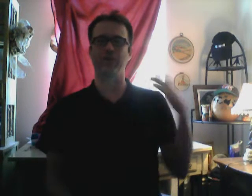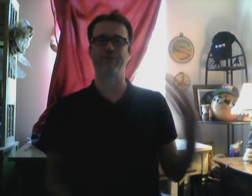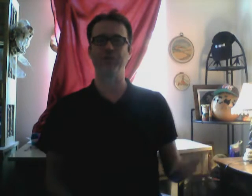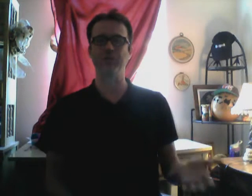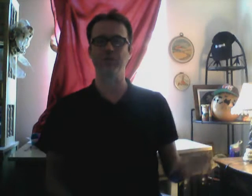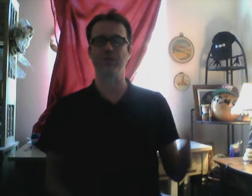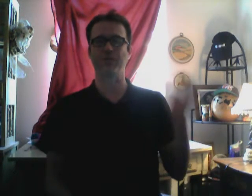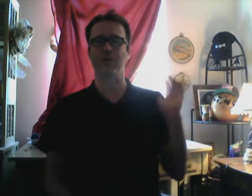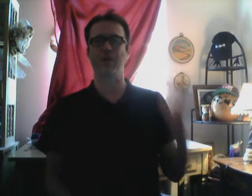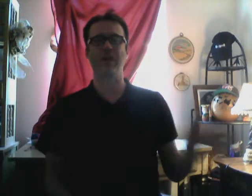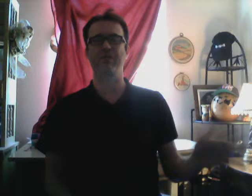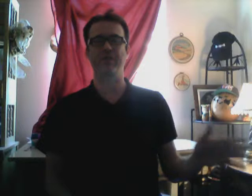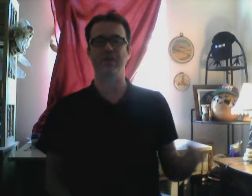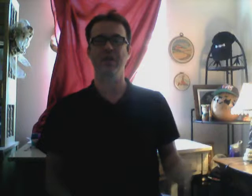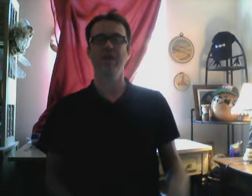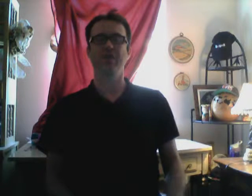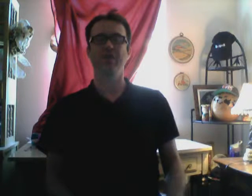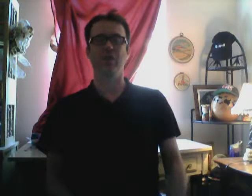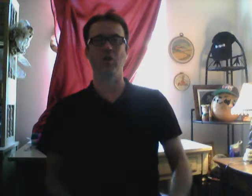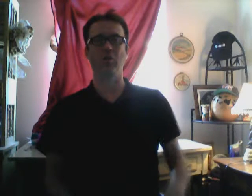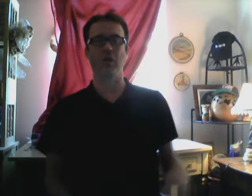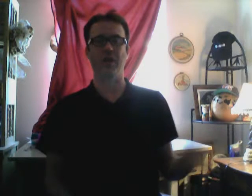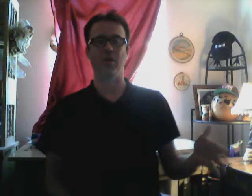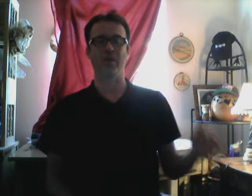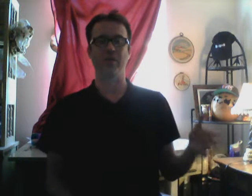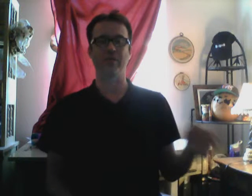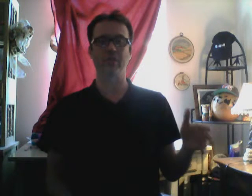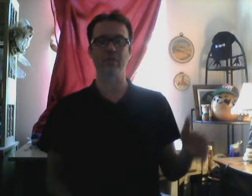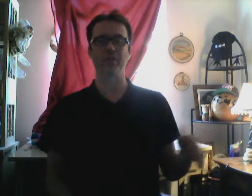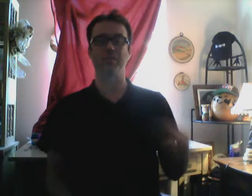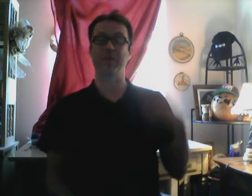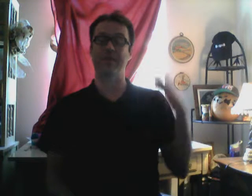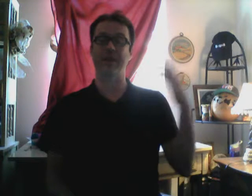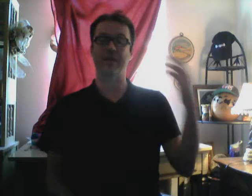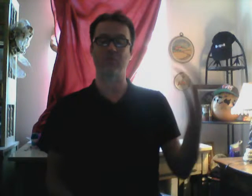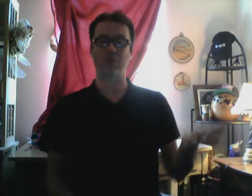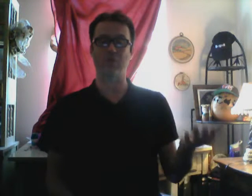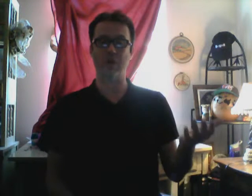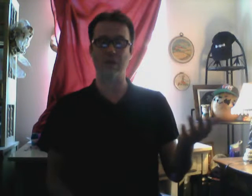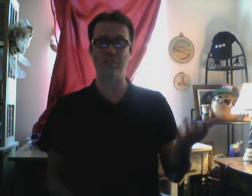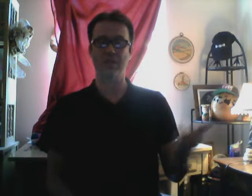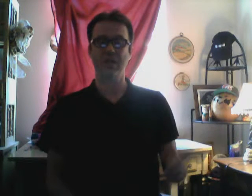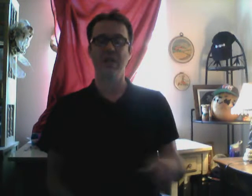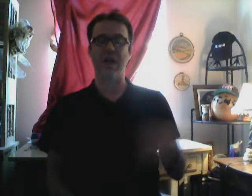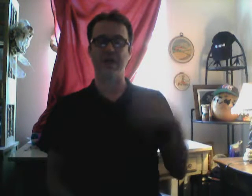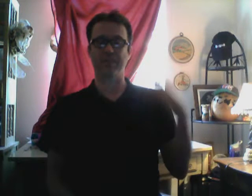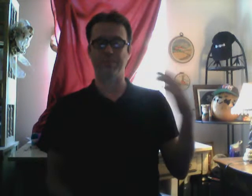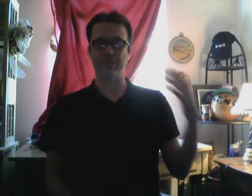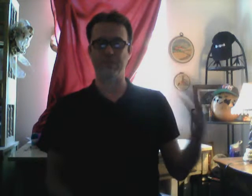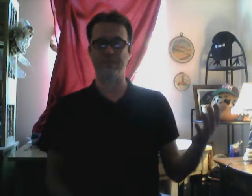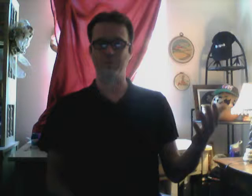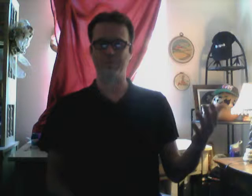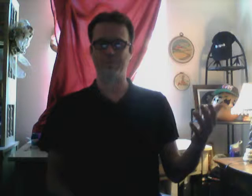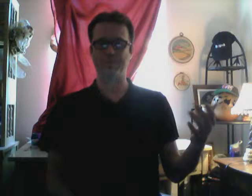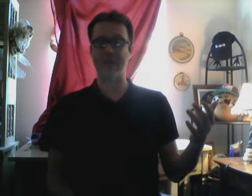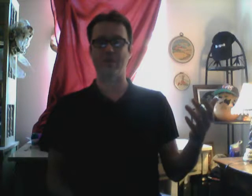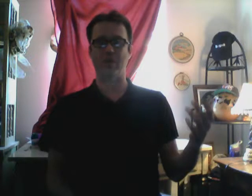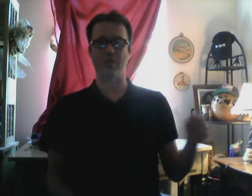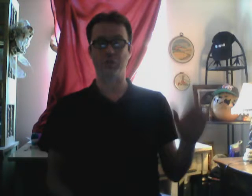the food. For the. Everything. For the global. Anarchy revolution. But if I. Grow up. I can build a. Bank vault. A